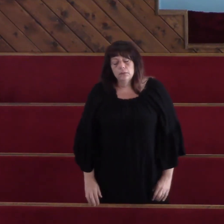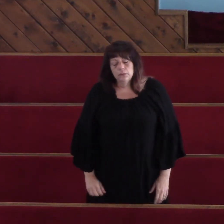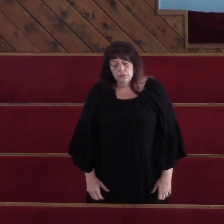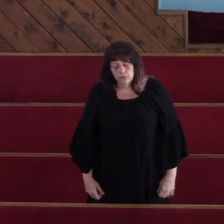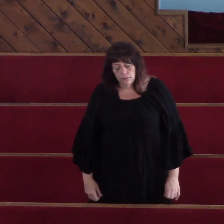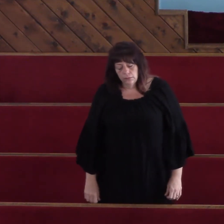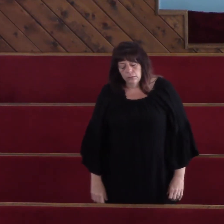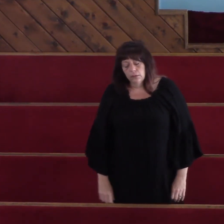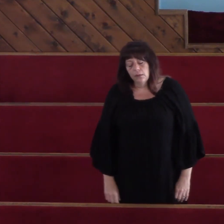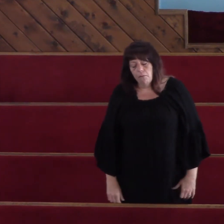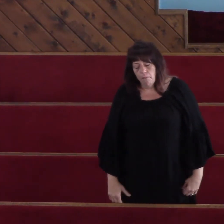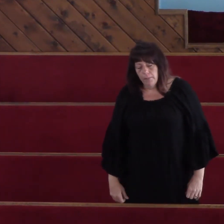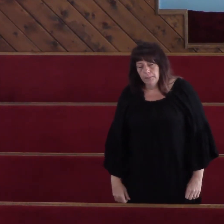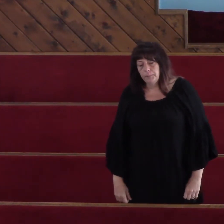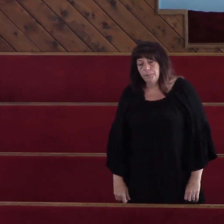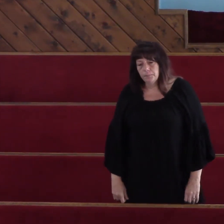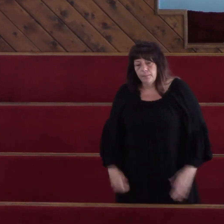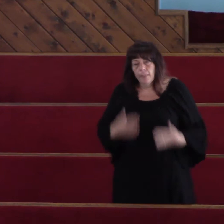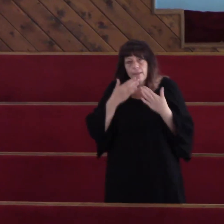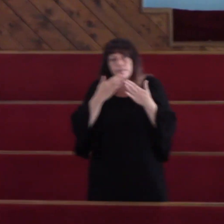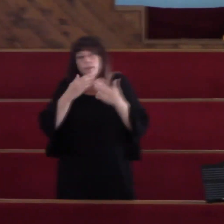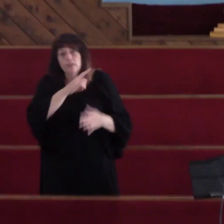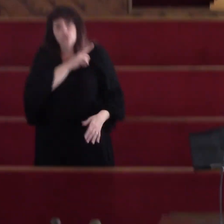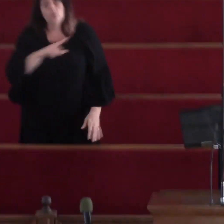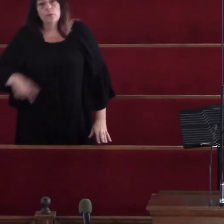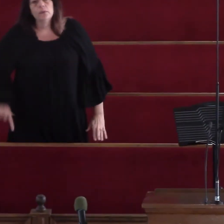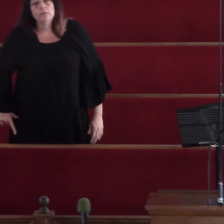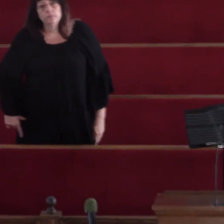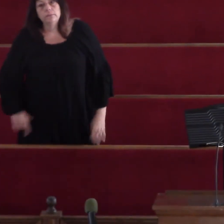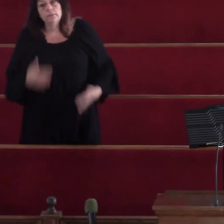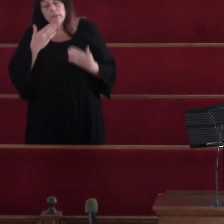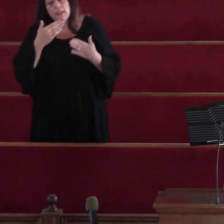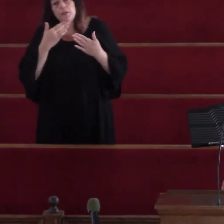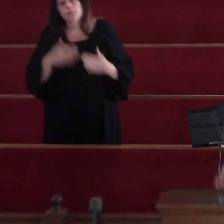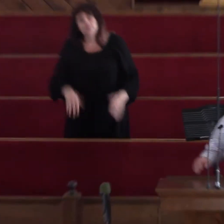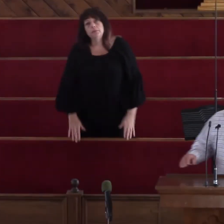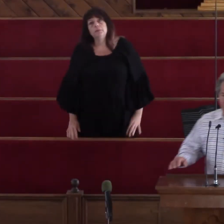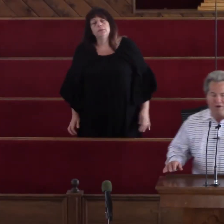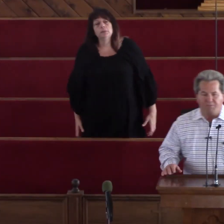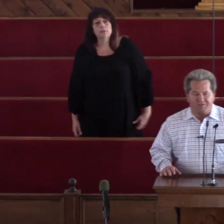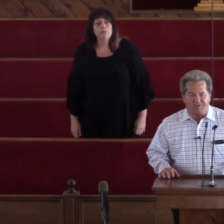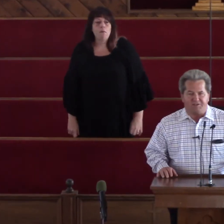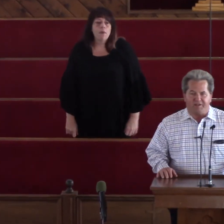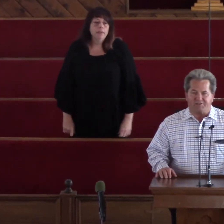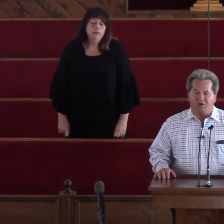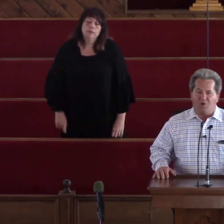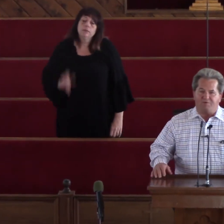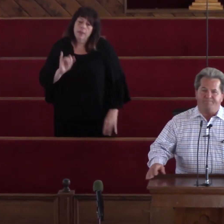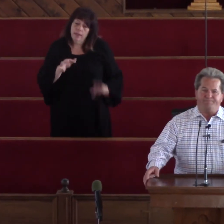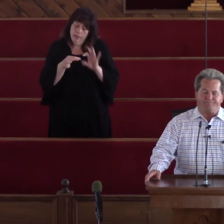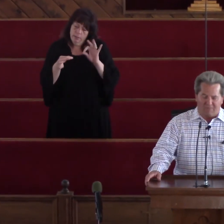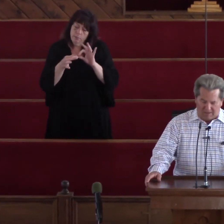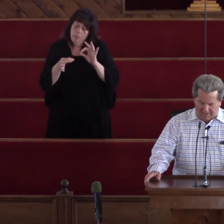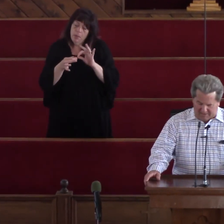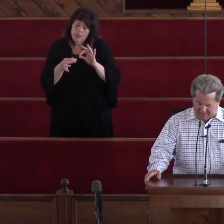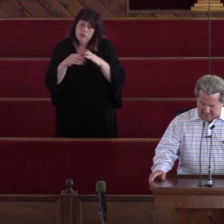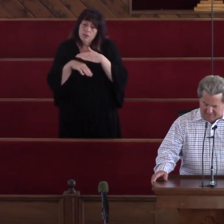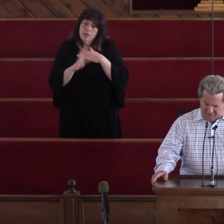Quite a message in that song.